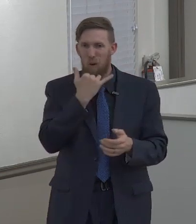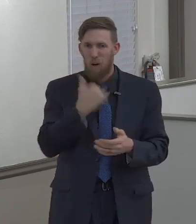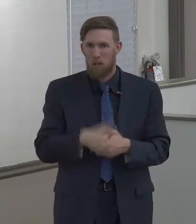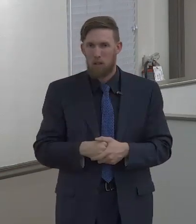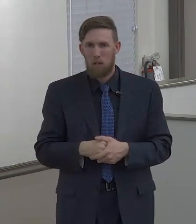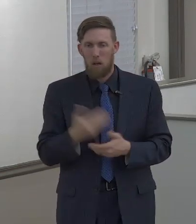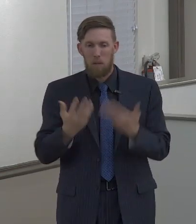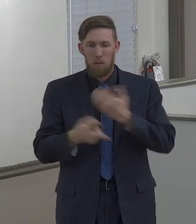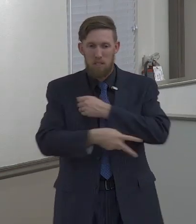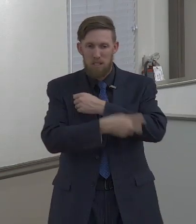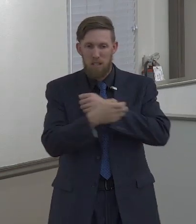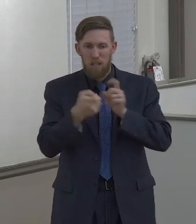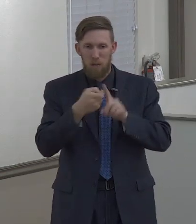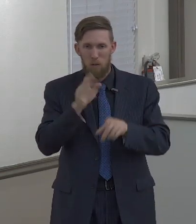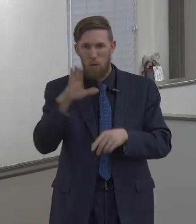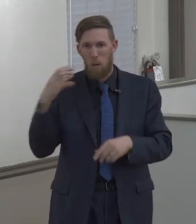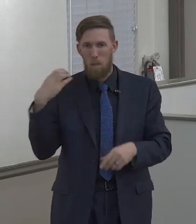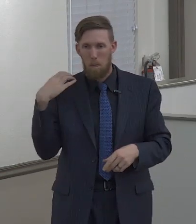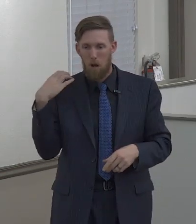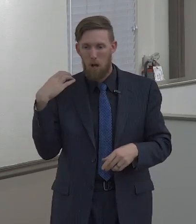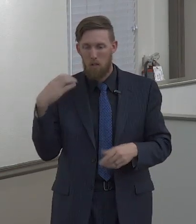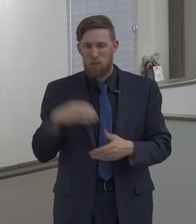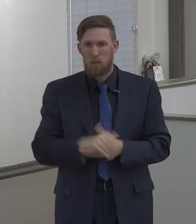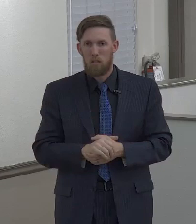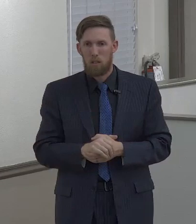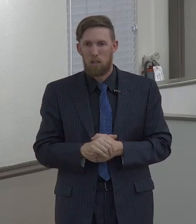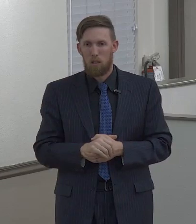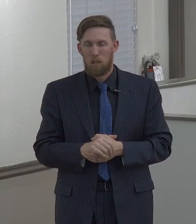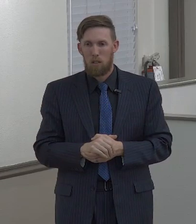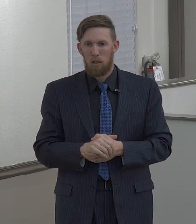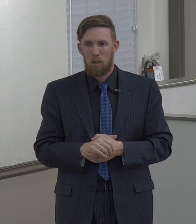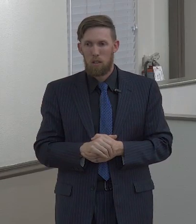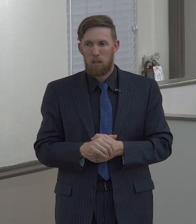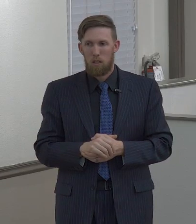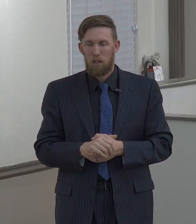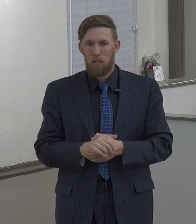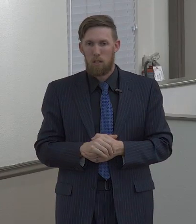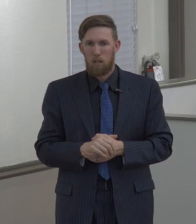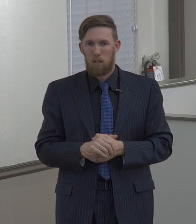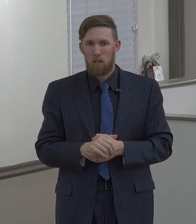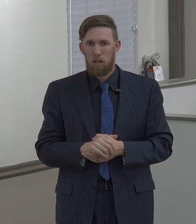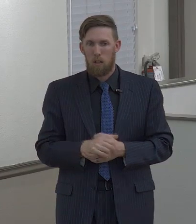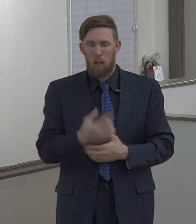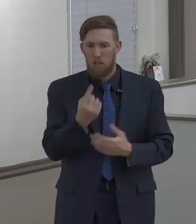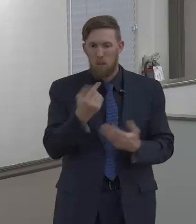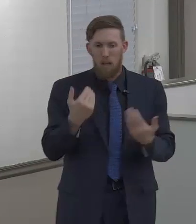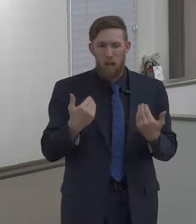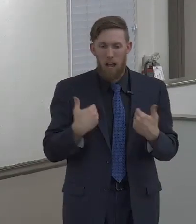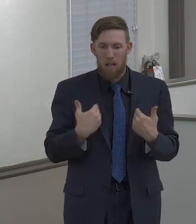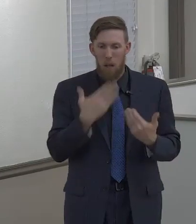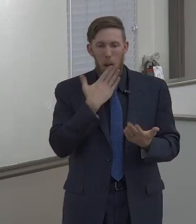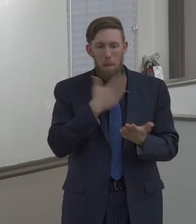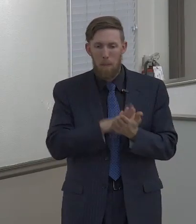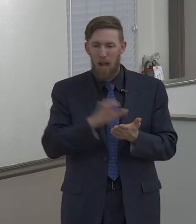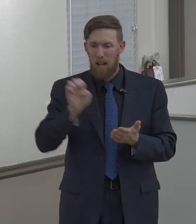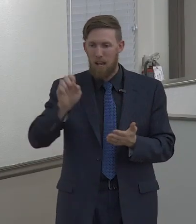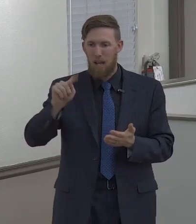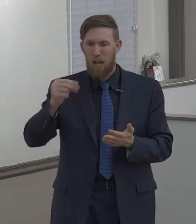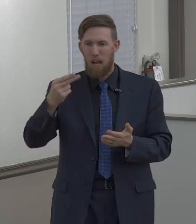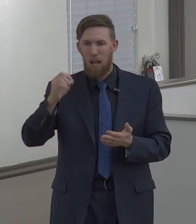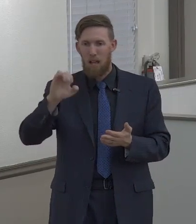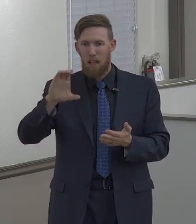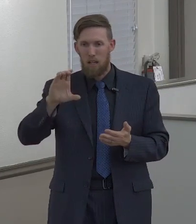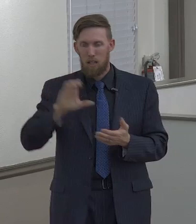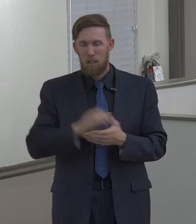time. We would describe this person, an unclean person, as an unethical person. They just